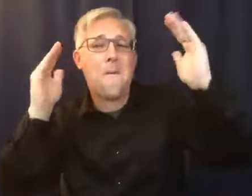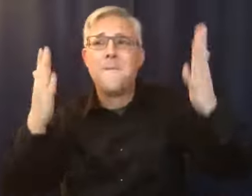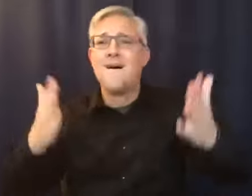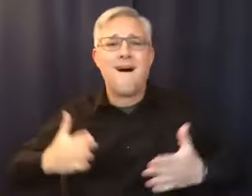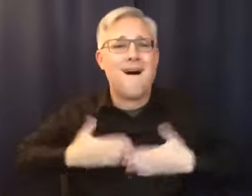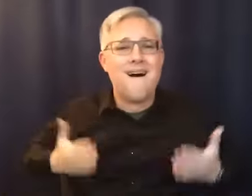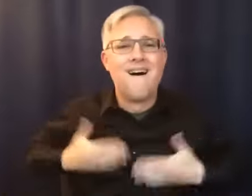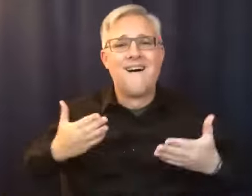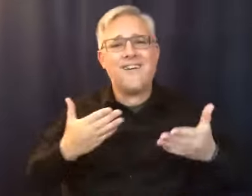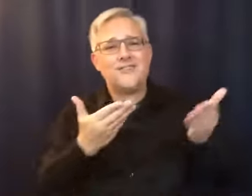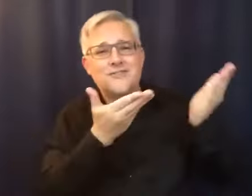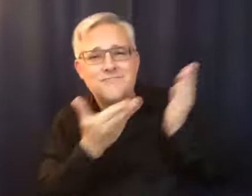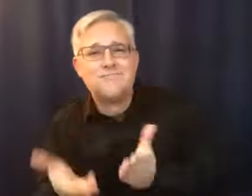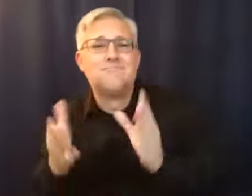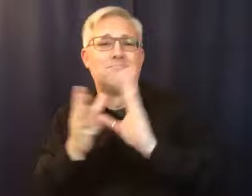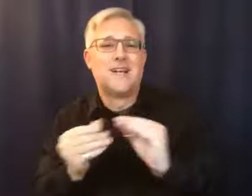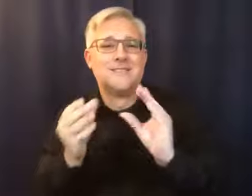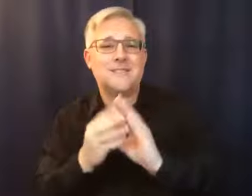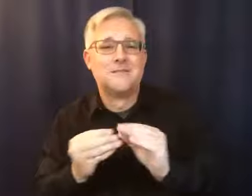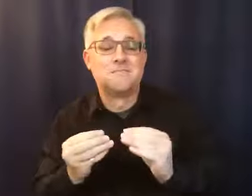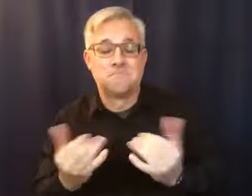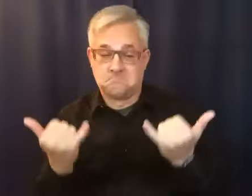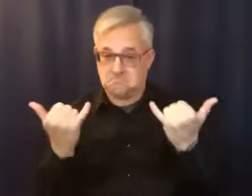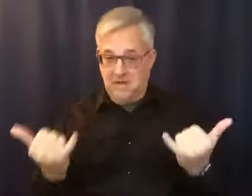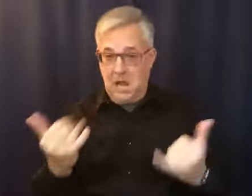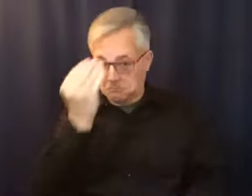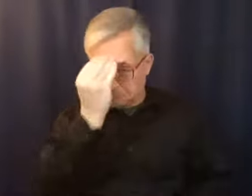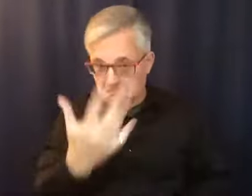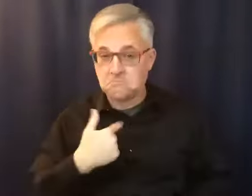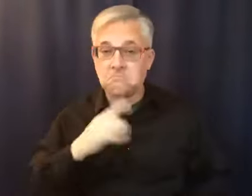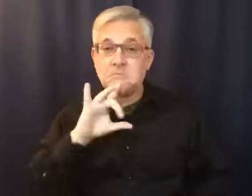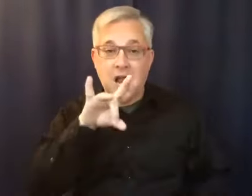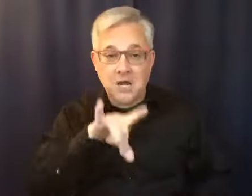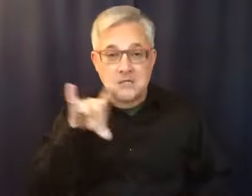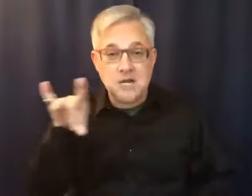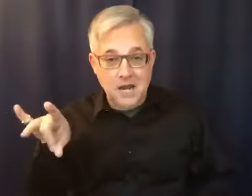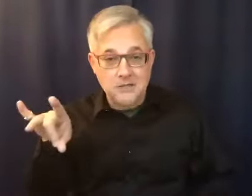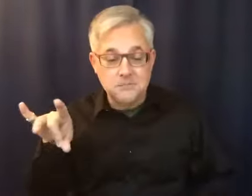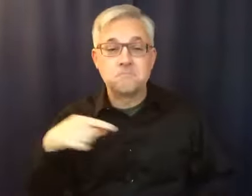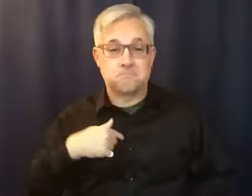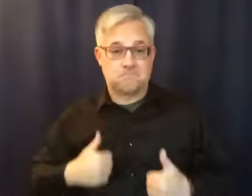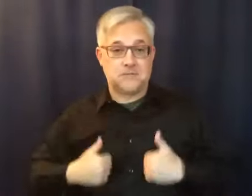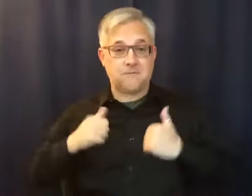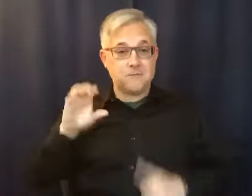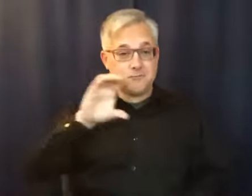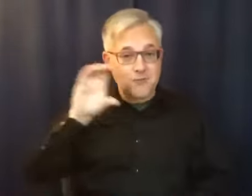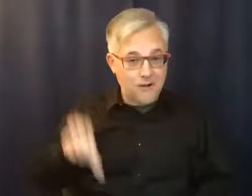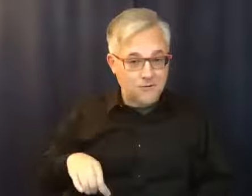am 88 years old. And I'm living in Chicago in a condo. And my husband